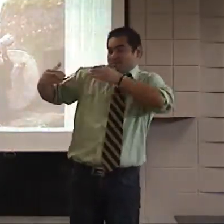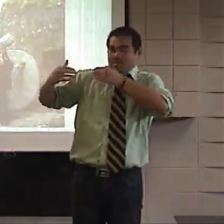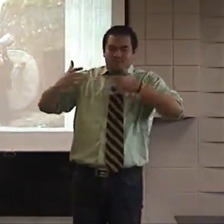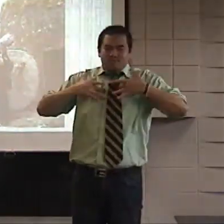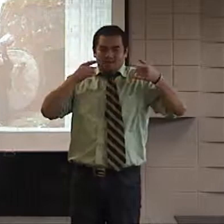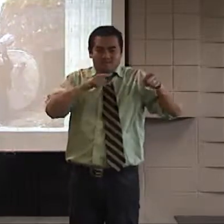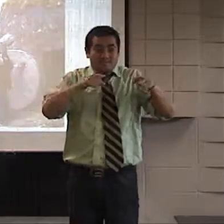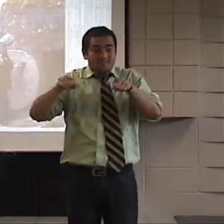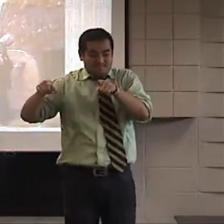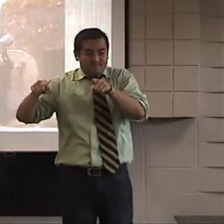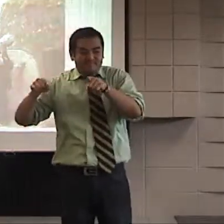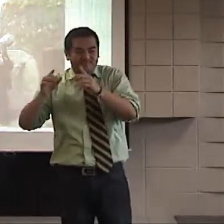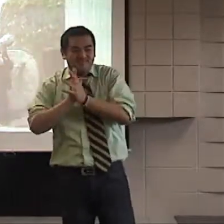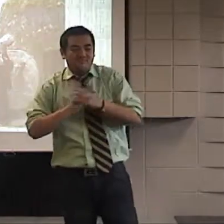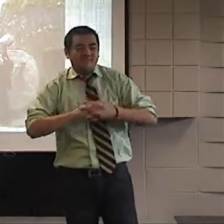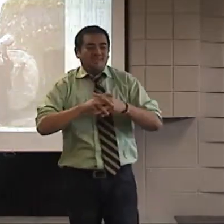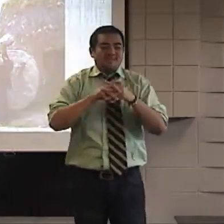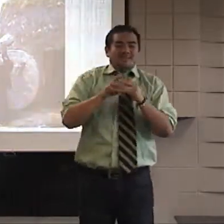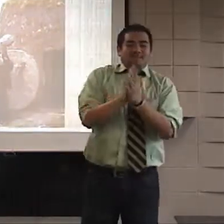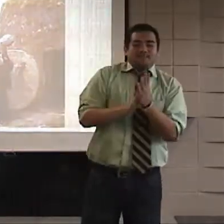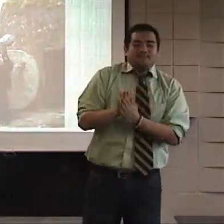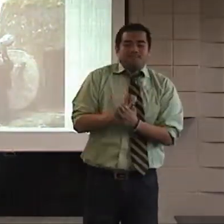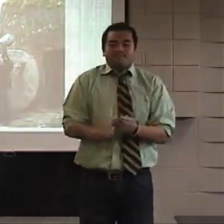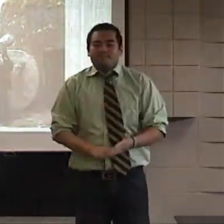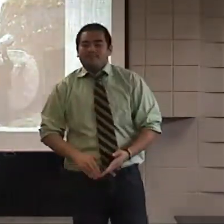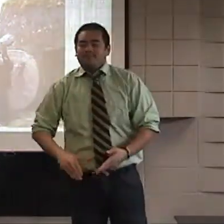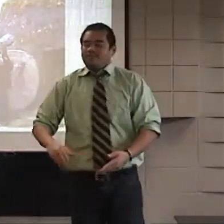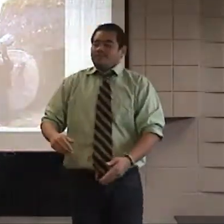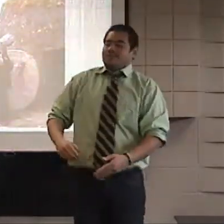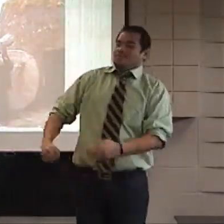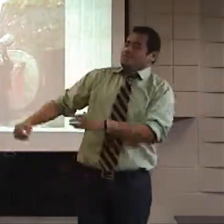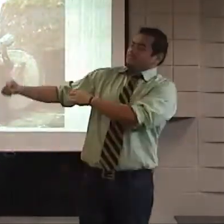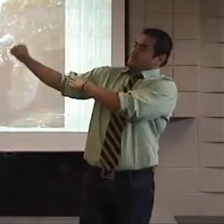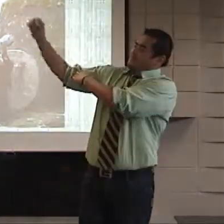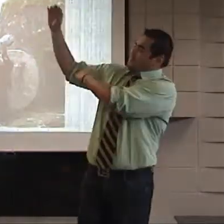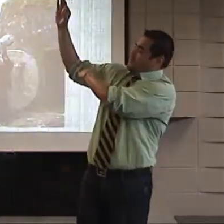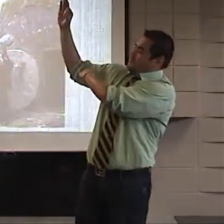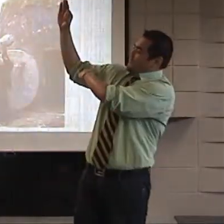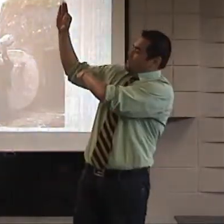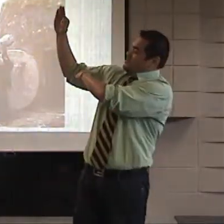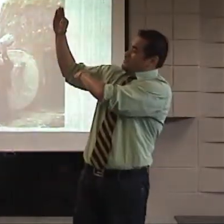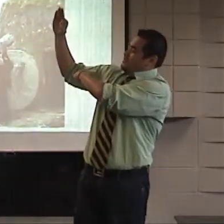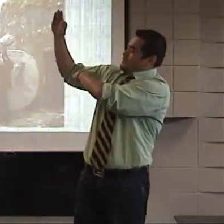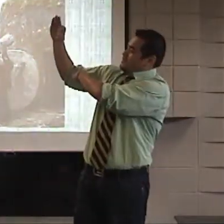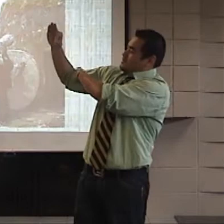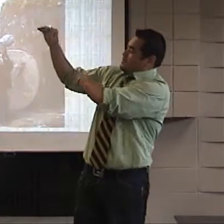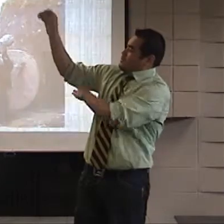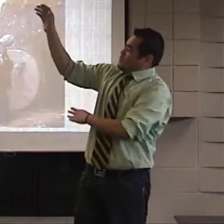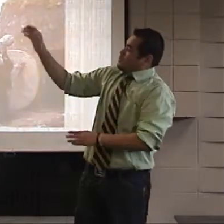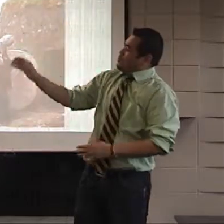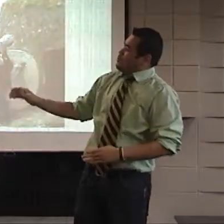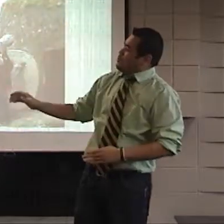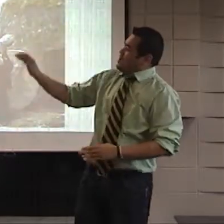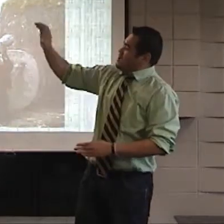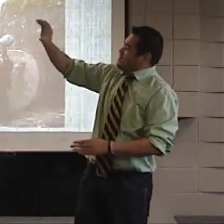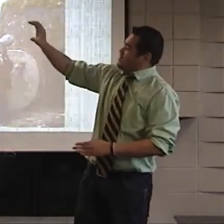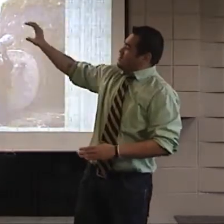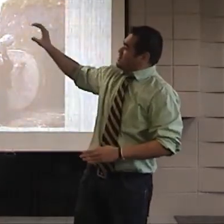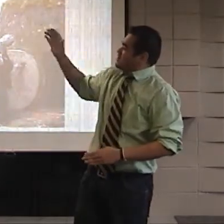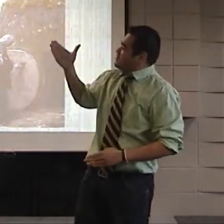So I'm making some expansions and some contractions in the story. So this is a story version, not the exact word for it. Remember, as the sun